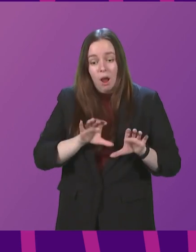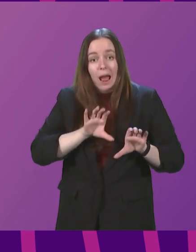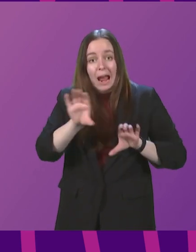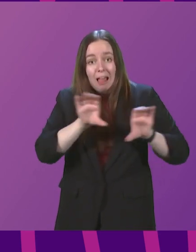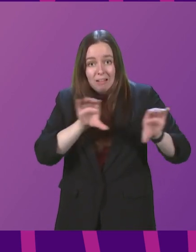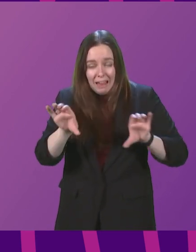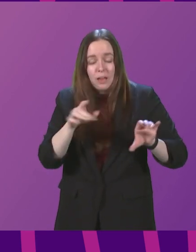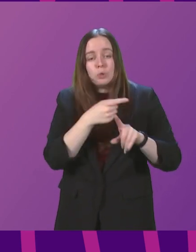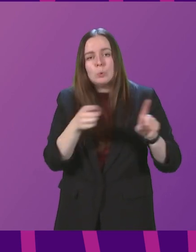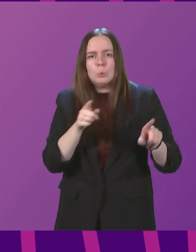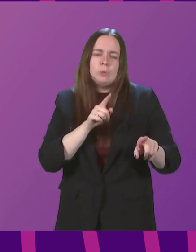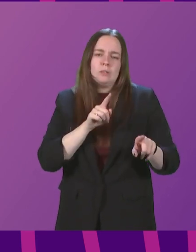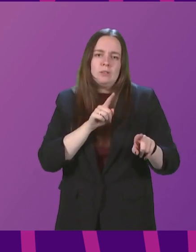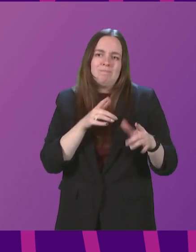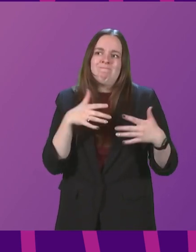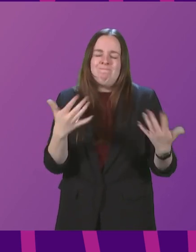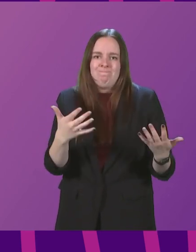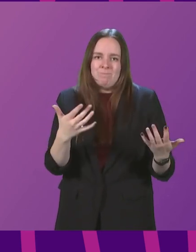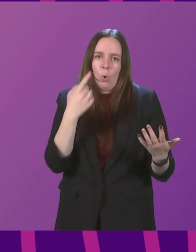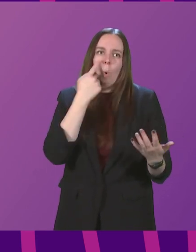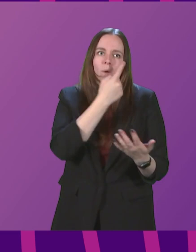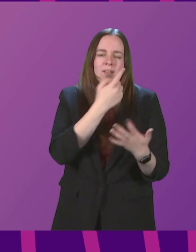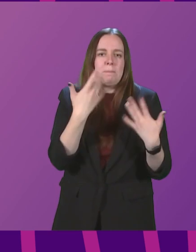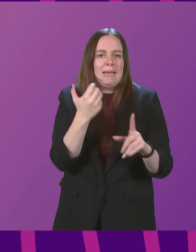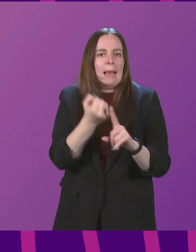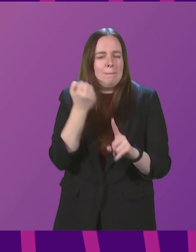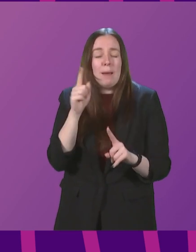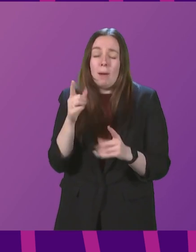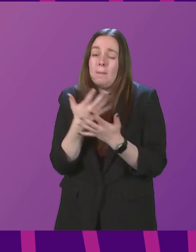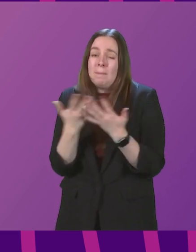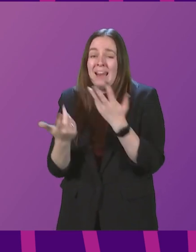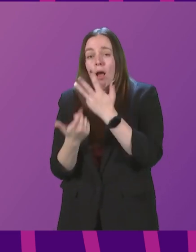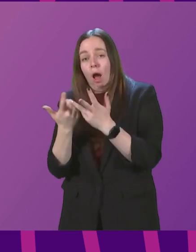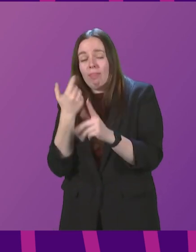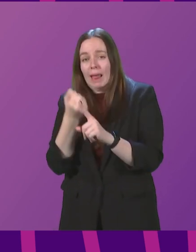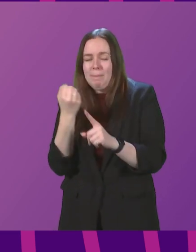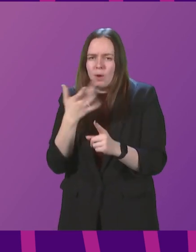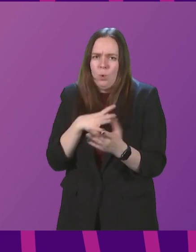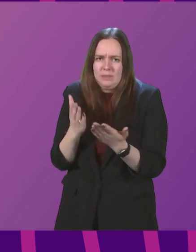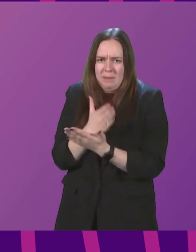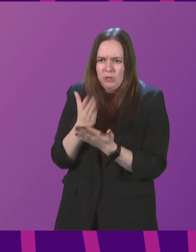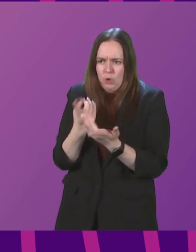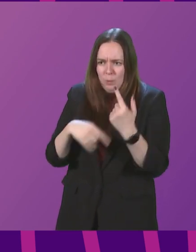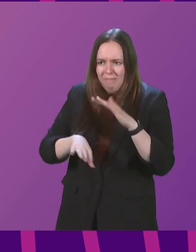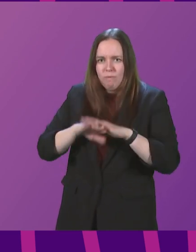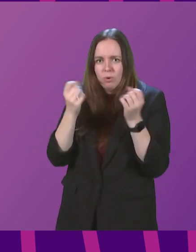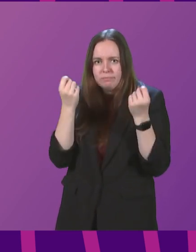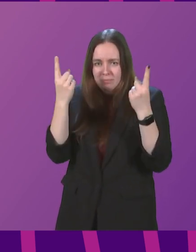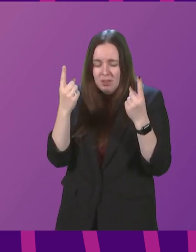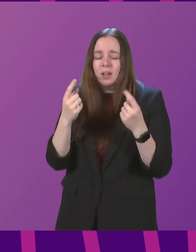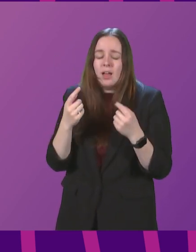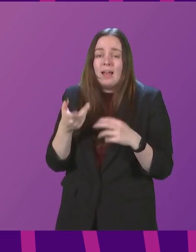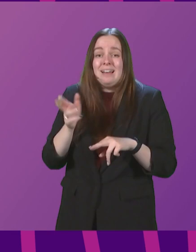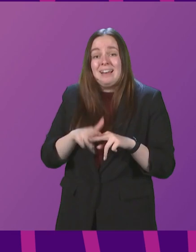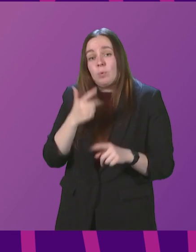funds to those most obviously impacted, but there are a variety of other impacts that we want to make sure we properly understand and, as far as resources allow us